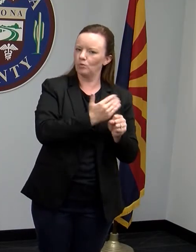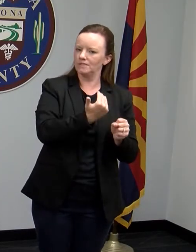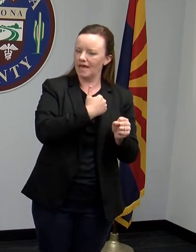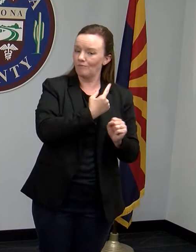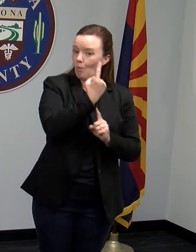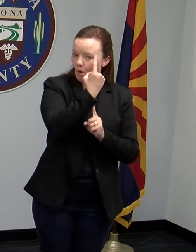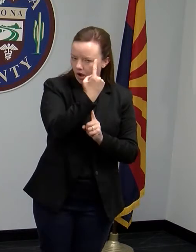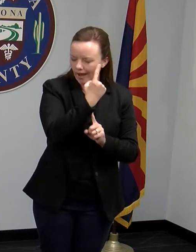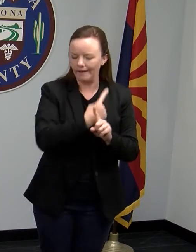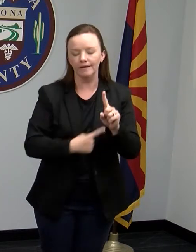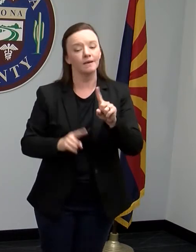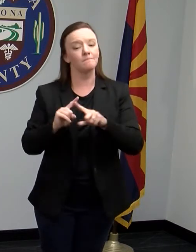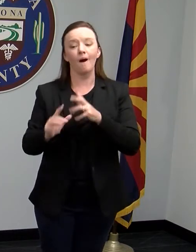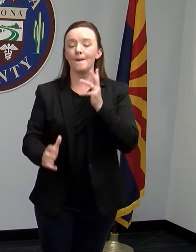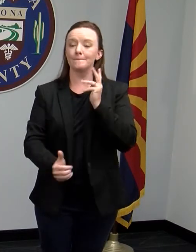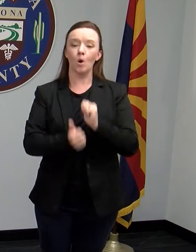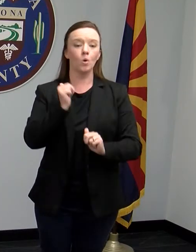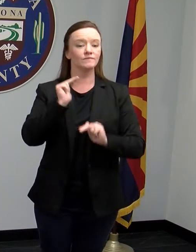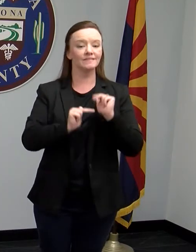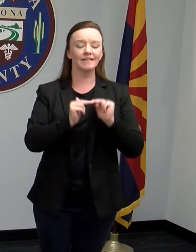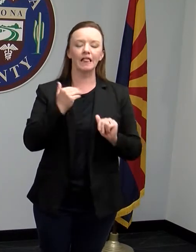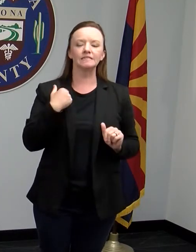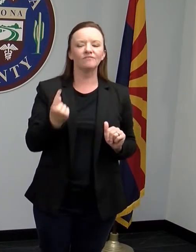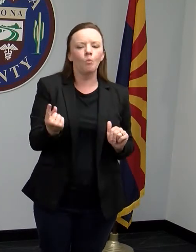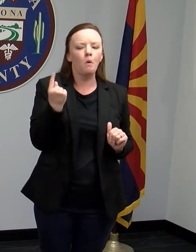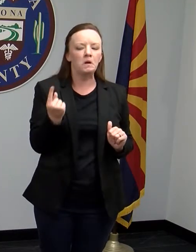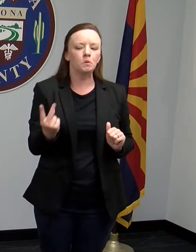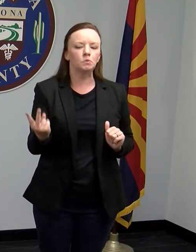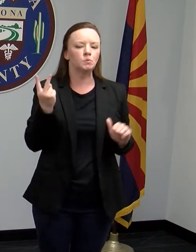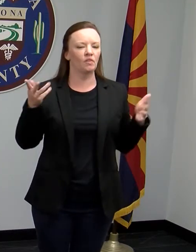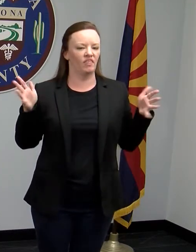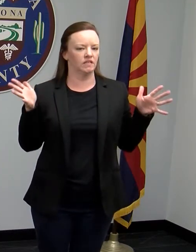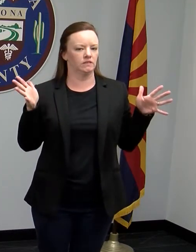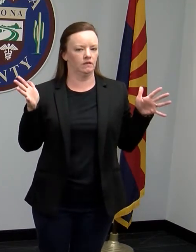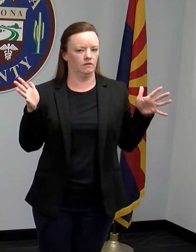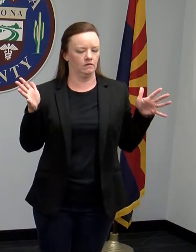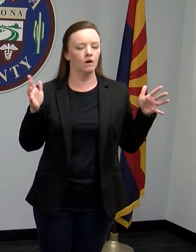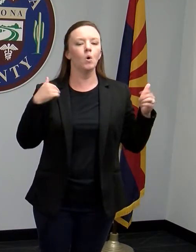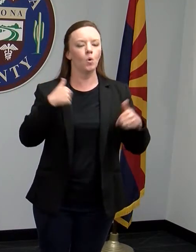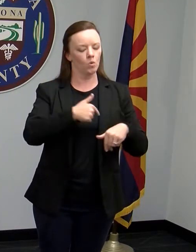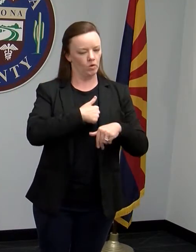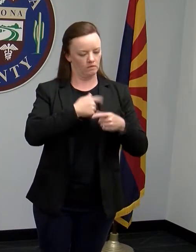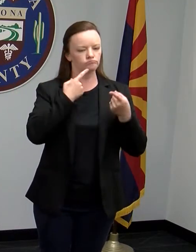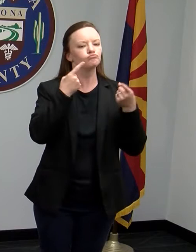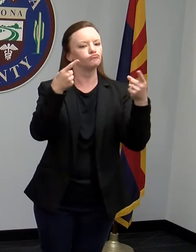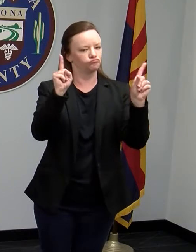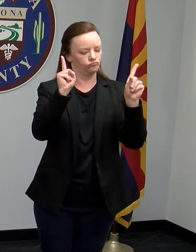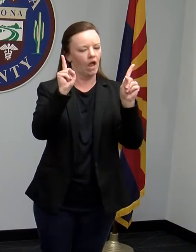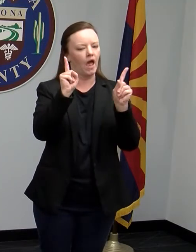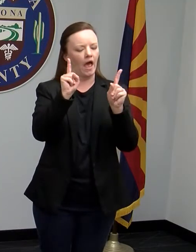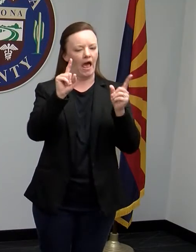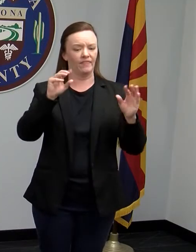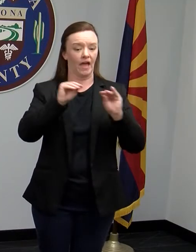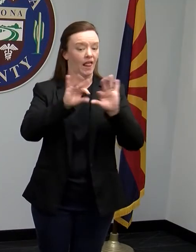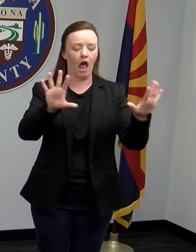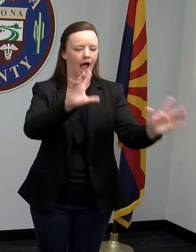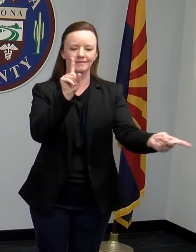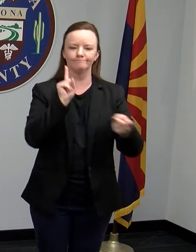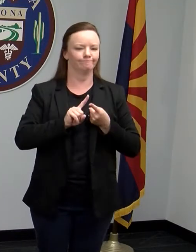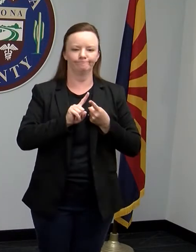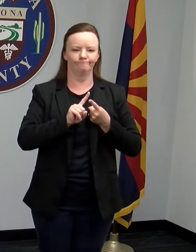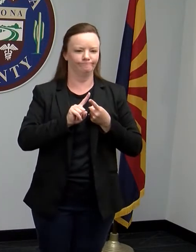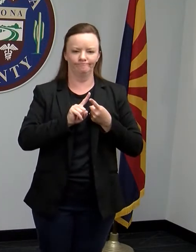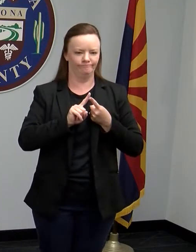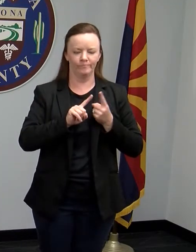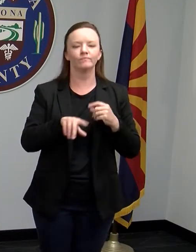facilities only have one or two cases because we have been very effective at stopping the spread. And